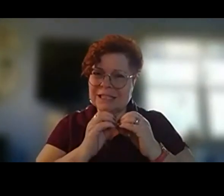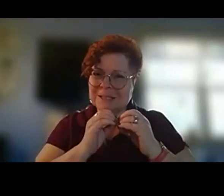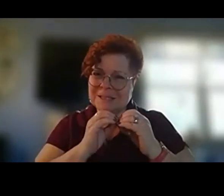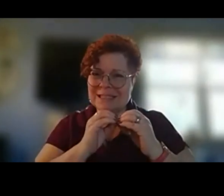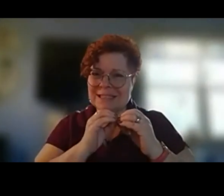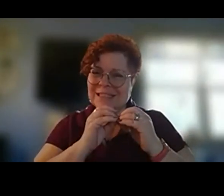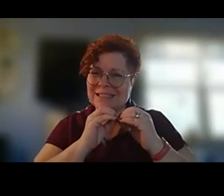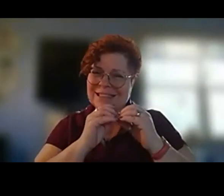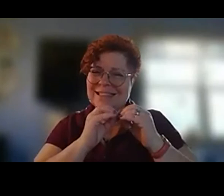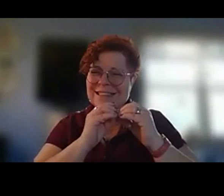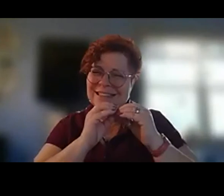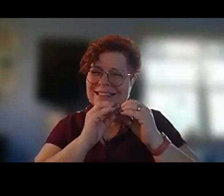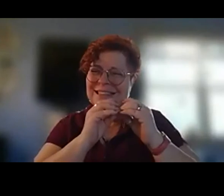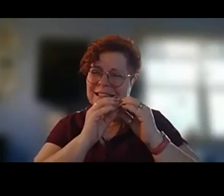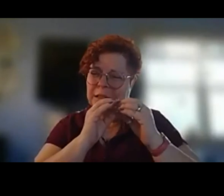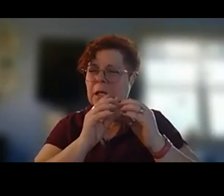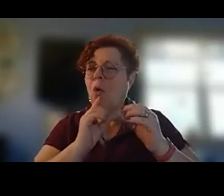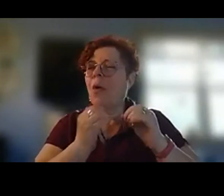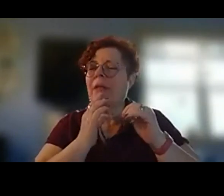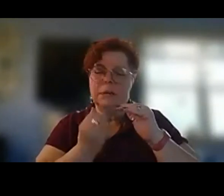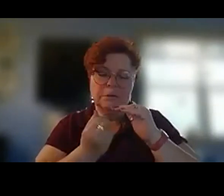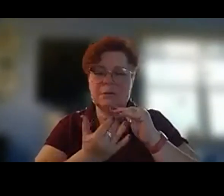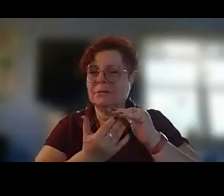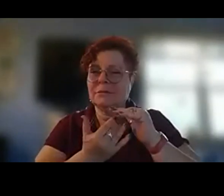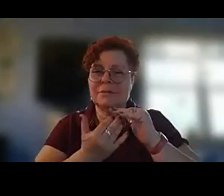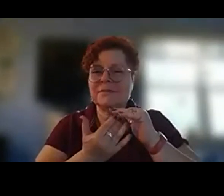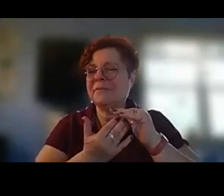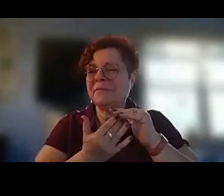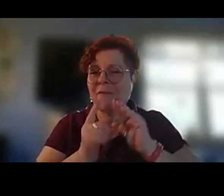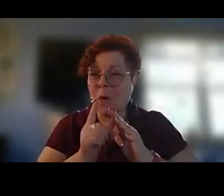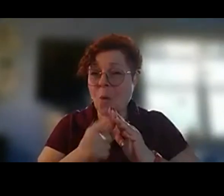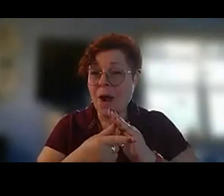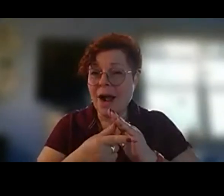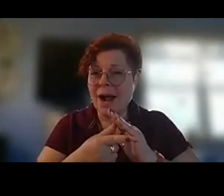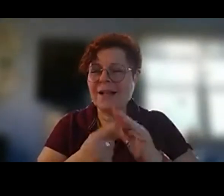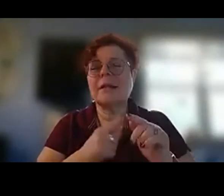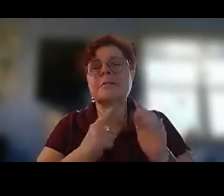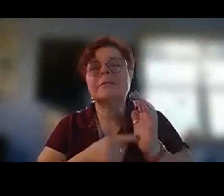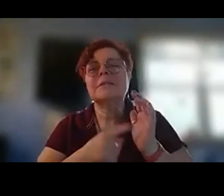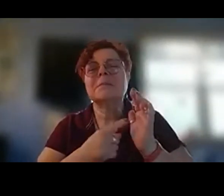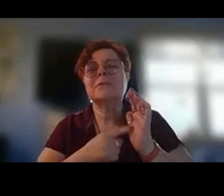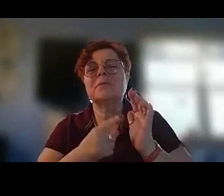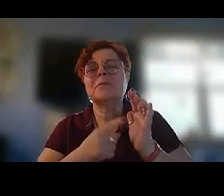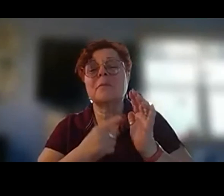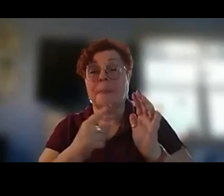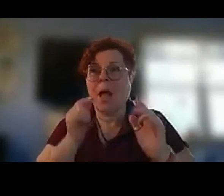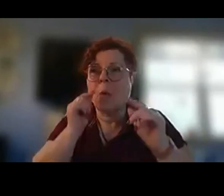sort of simmer down underneath for a while and sometimes i'll wake up at five in the morning and